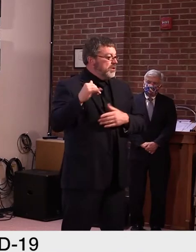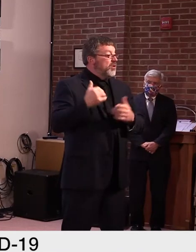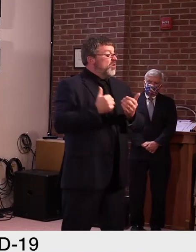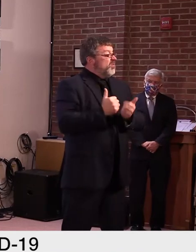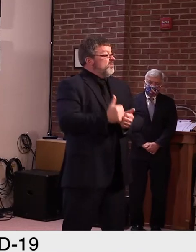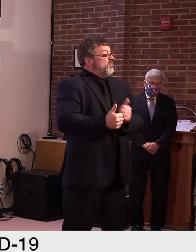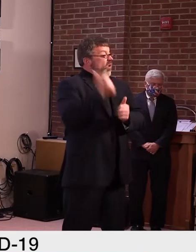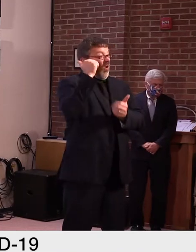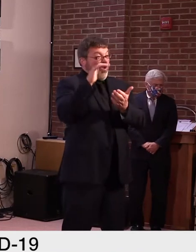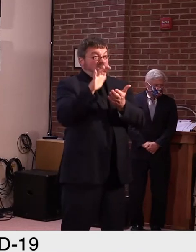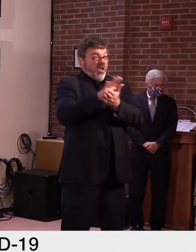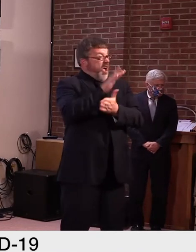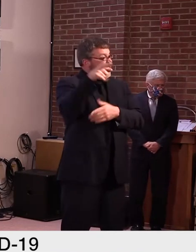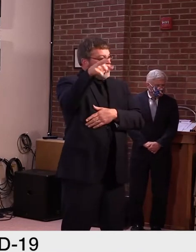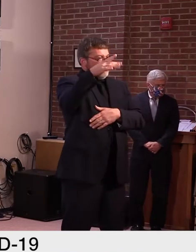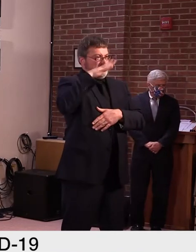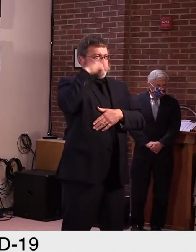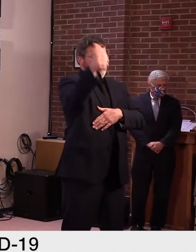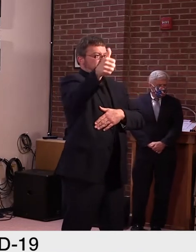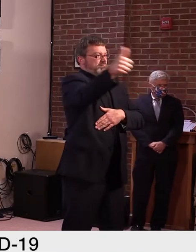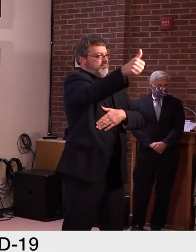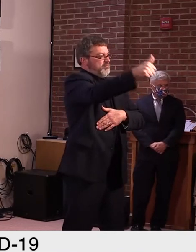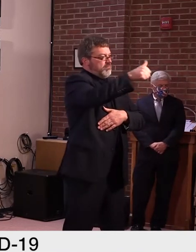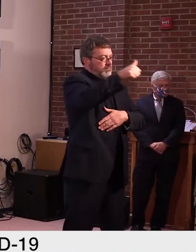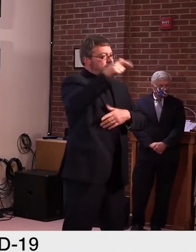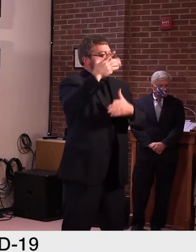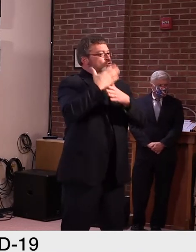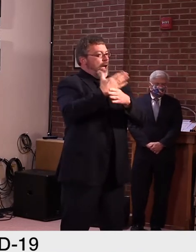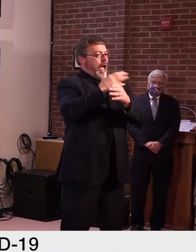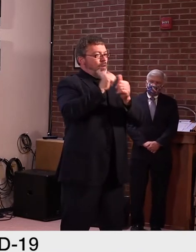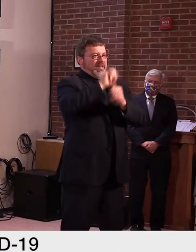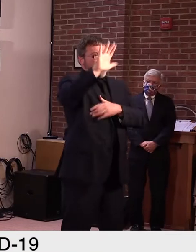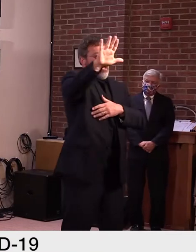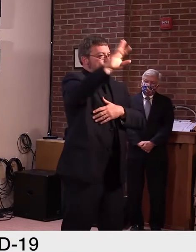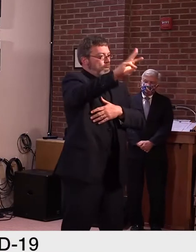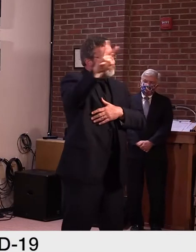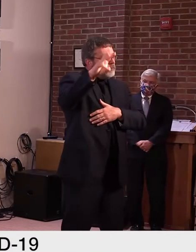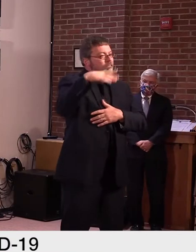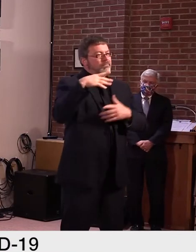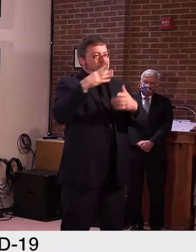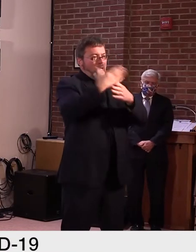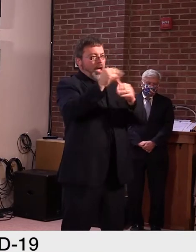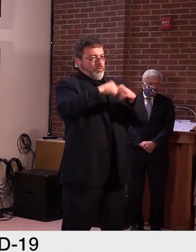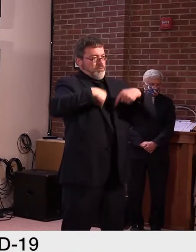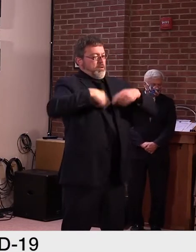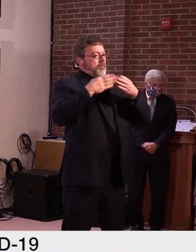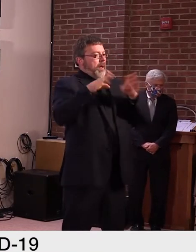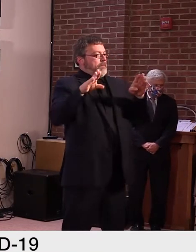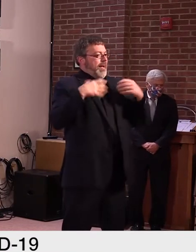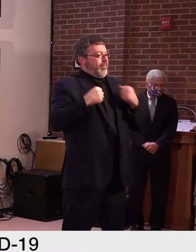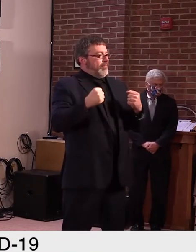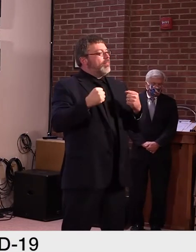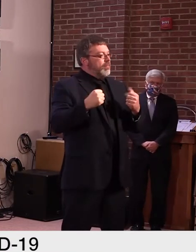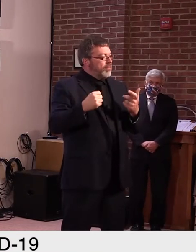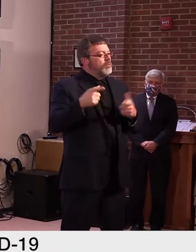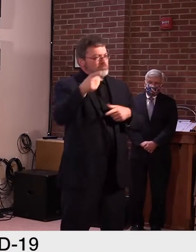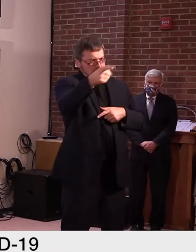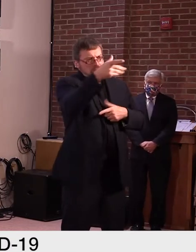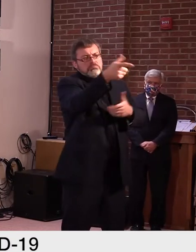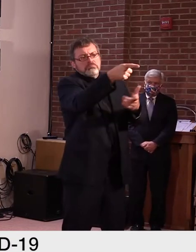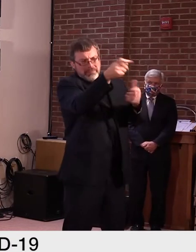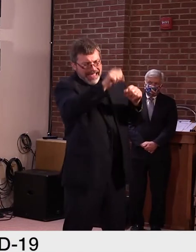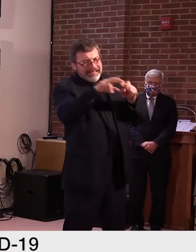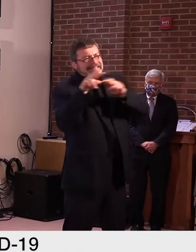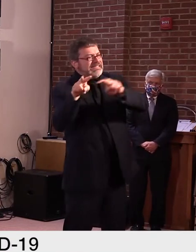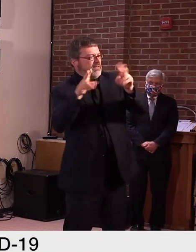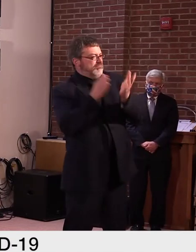of communicating with their communities and with us as a state about where they stand in terms of their reopening. But now we will have a link on our